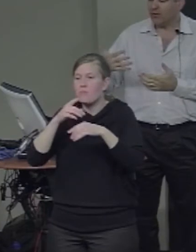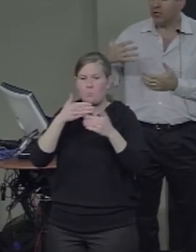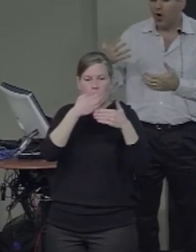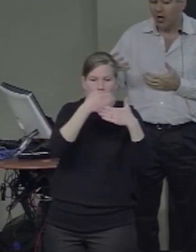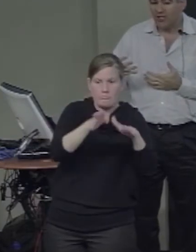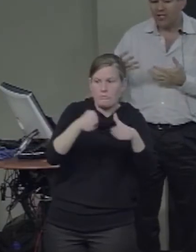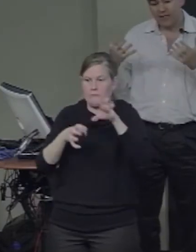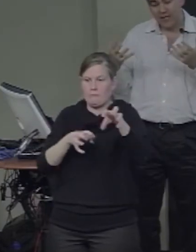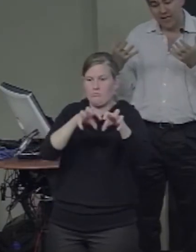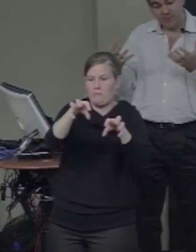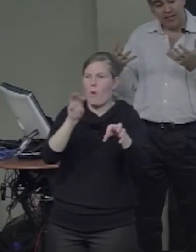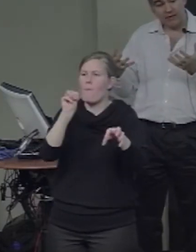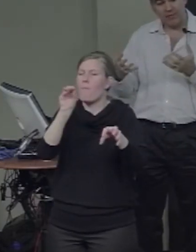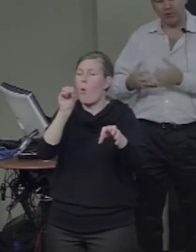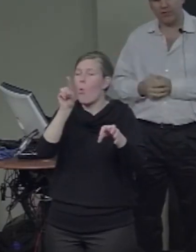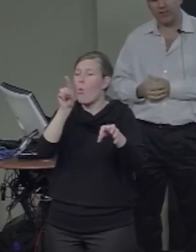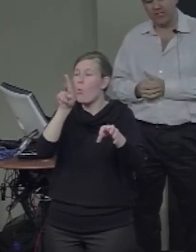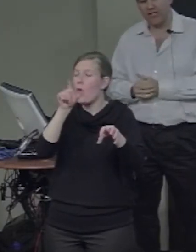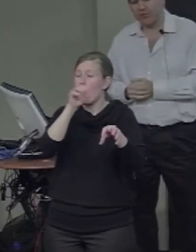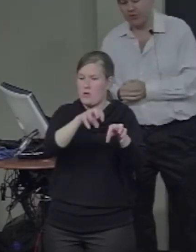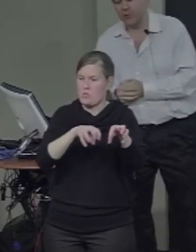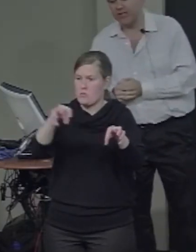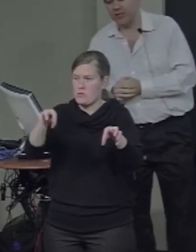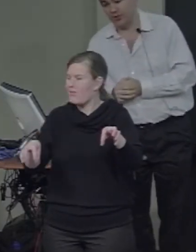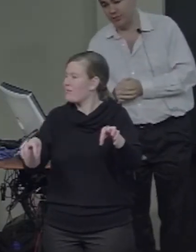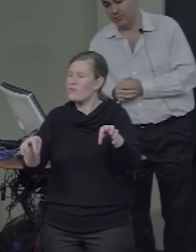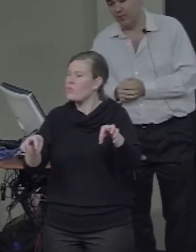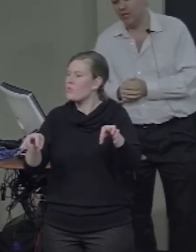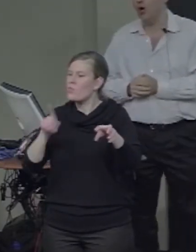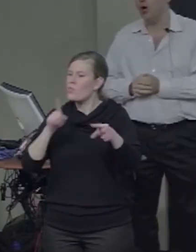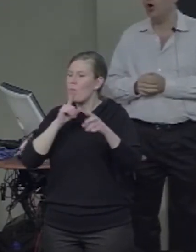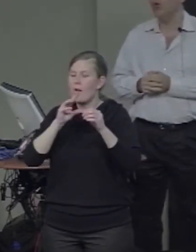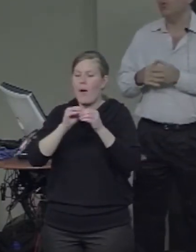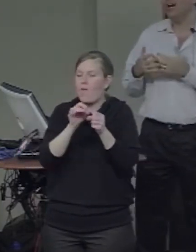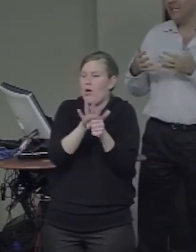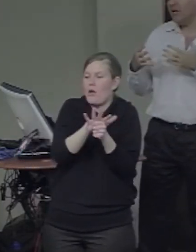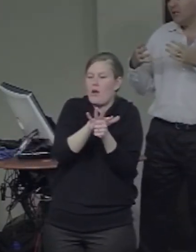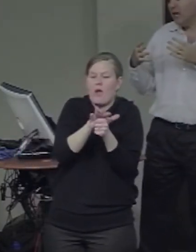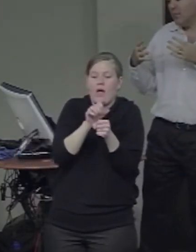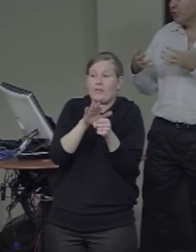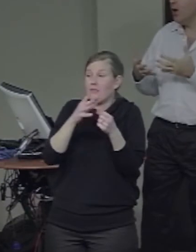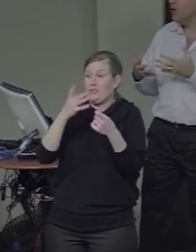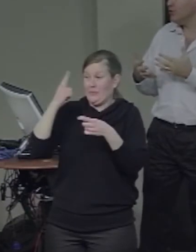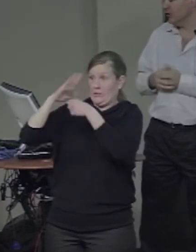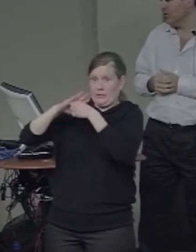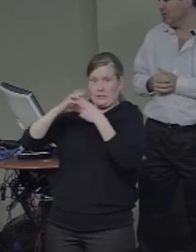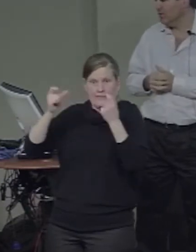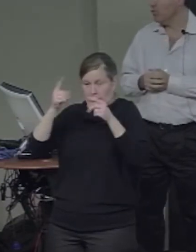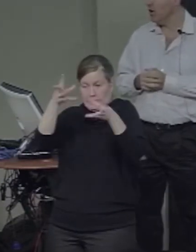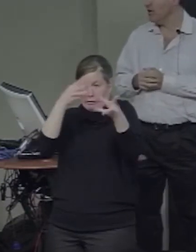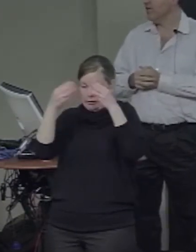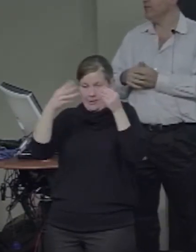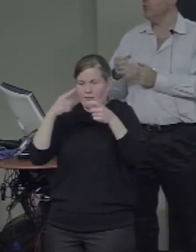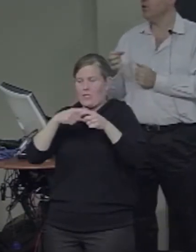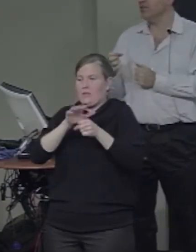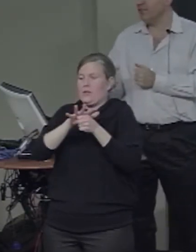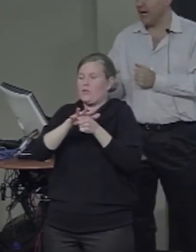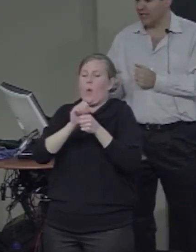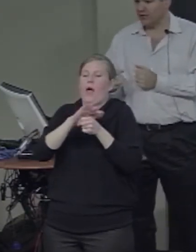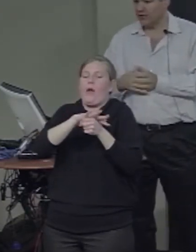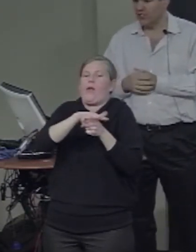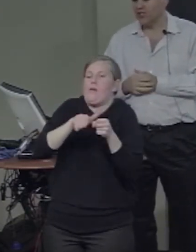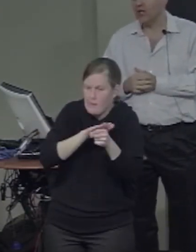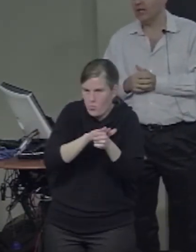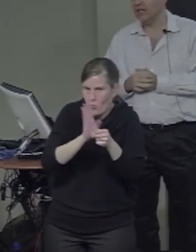causing a kind of parallel organization between the two. One proposal for one of the important